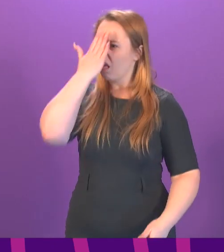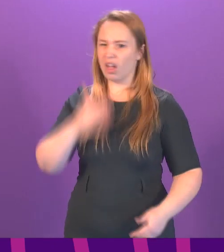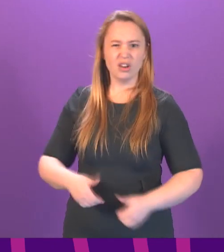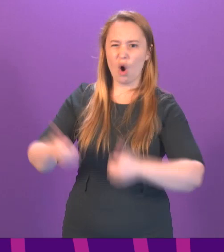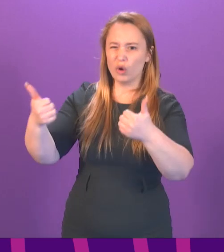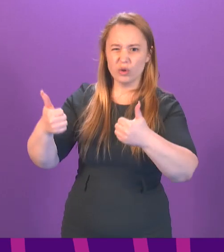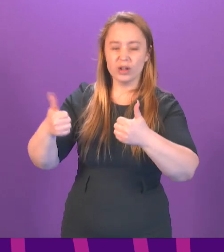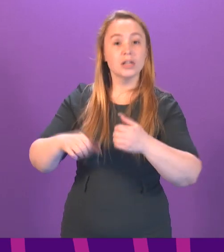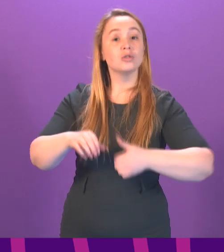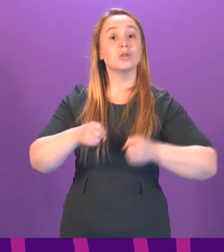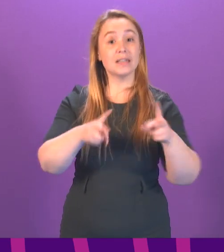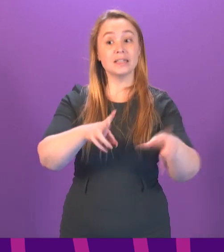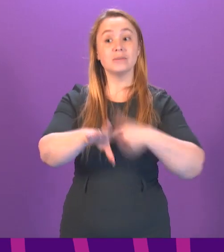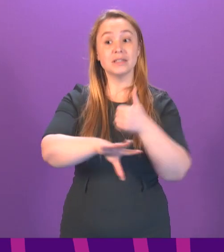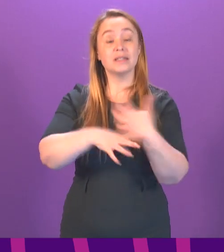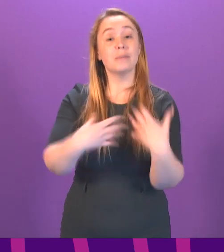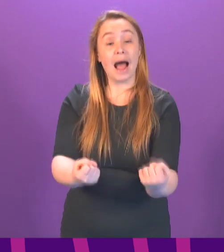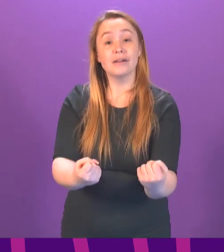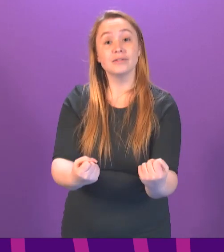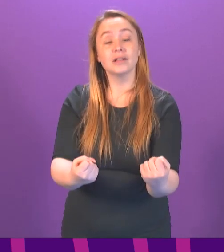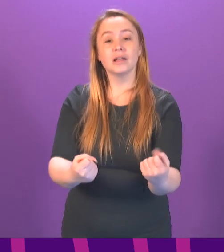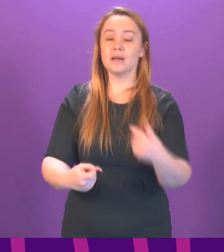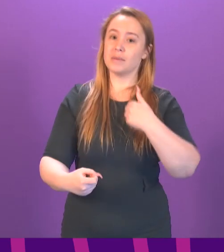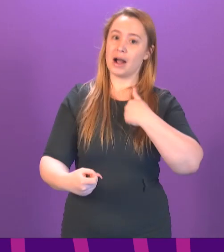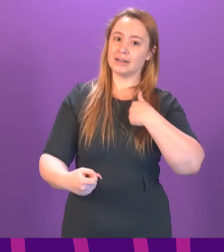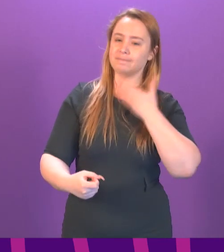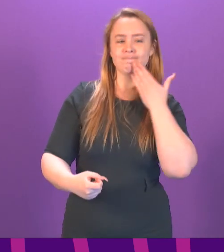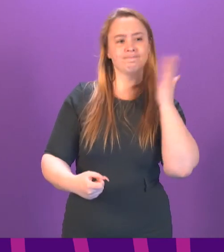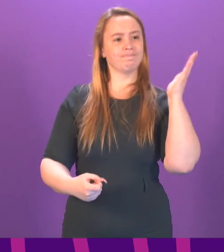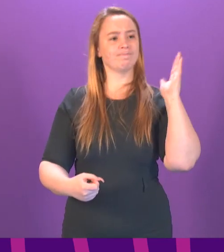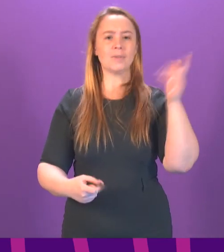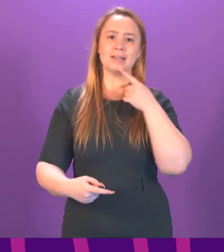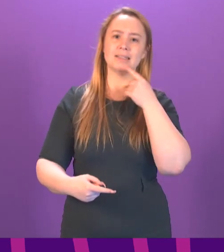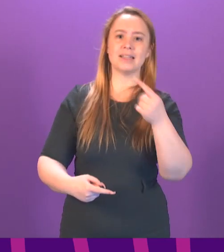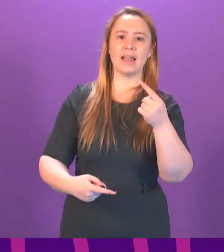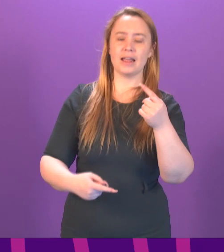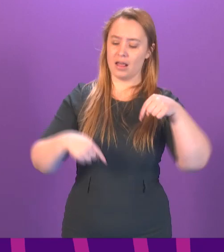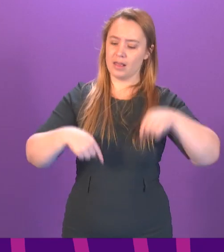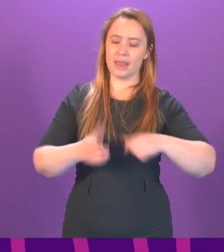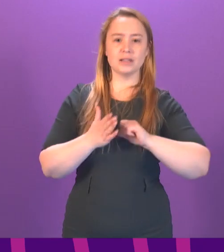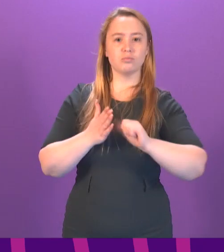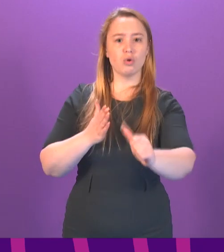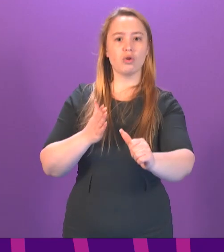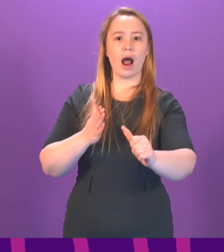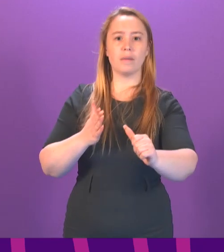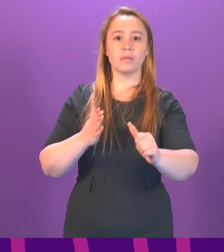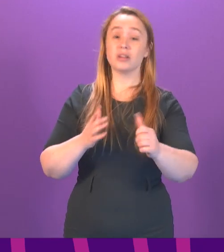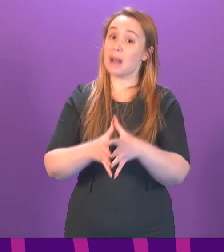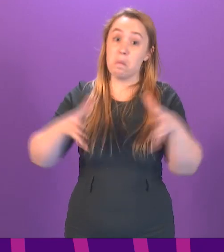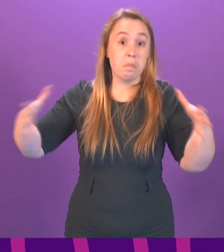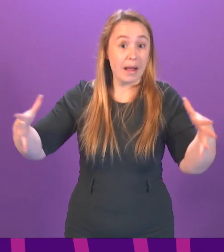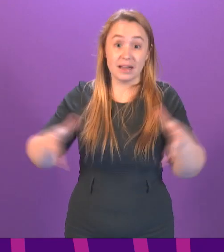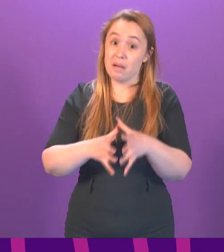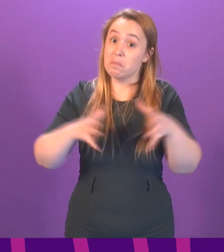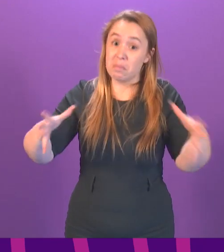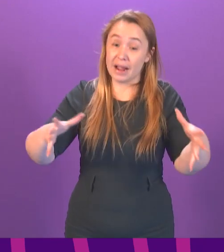are in place. Overall, I'm never going to stand here and say that in a programme of this scale, this is